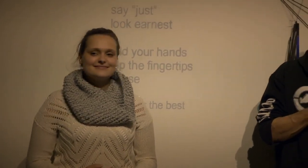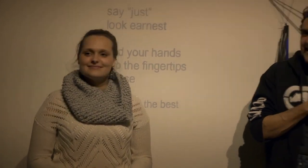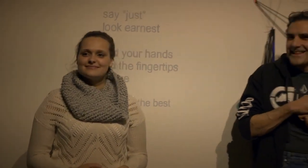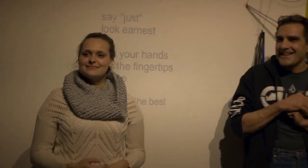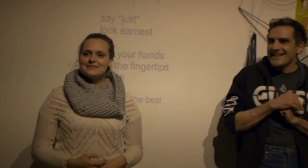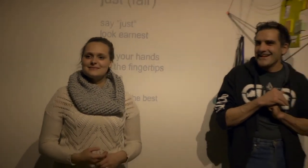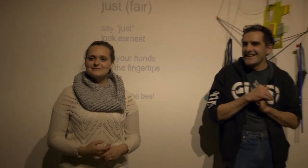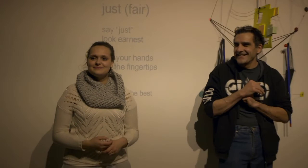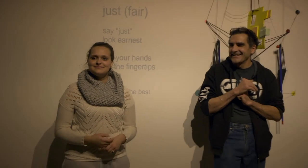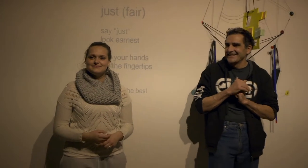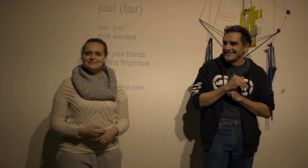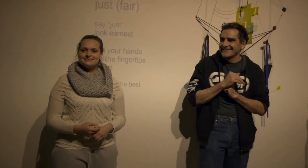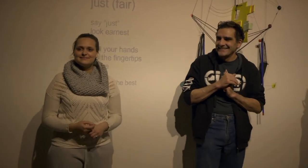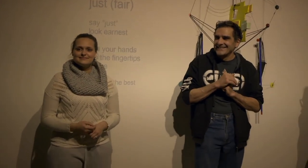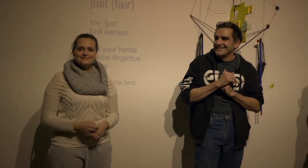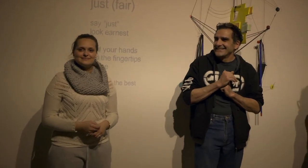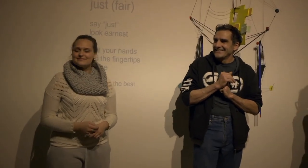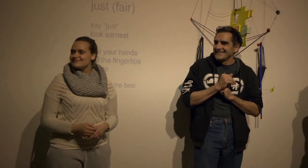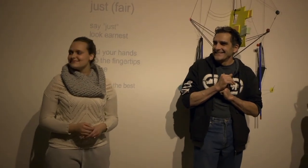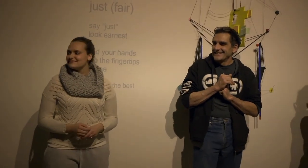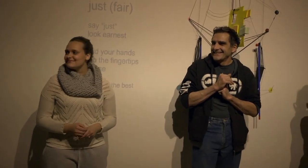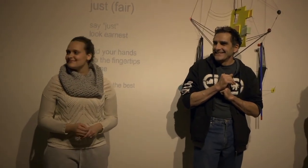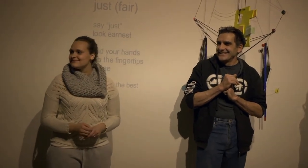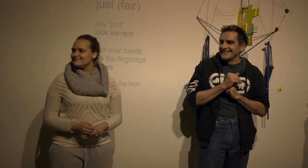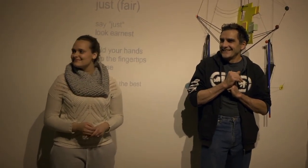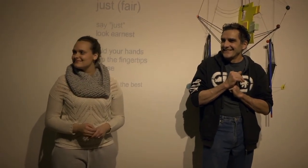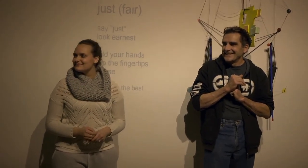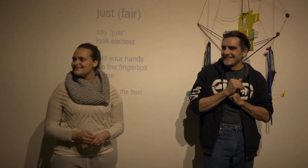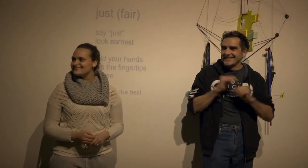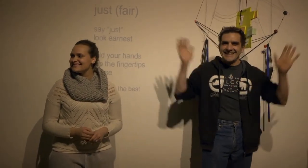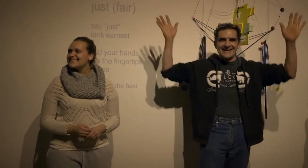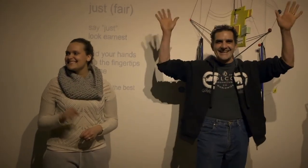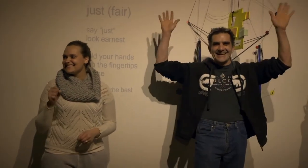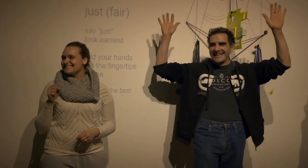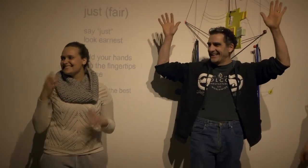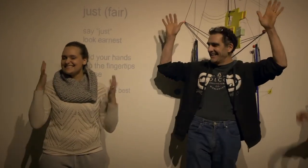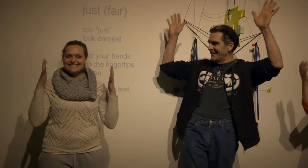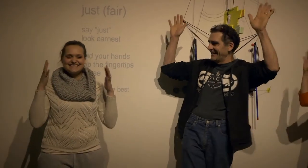first step to communication so put down your things in deaf so let's give them a deaf applause